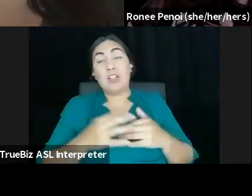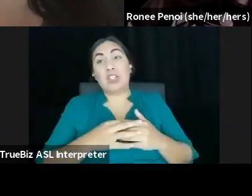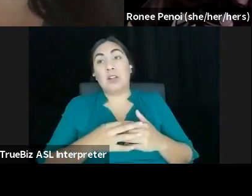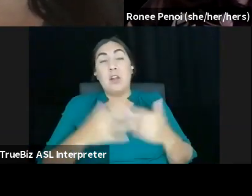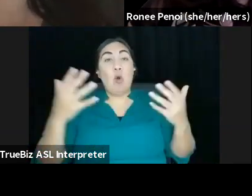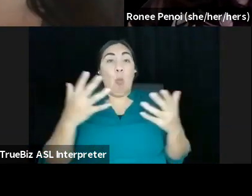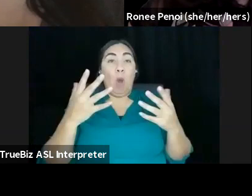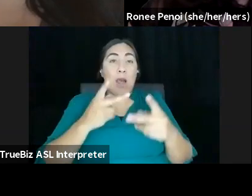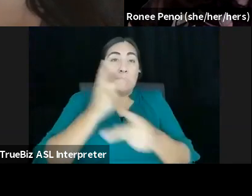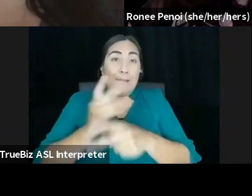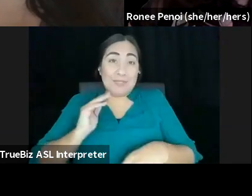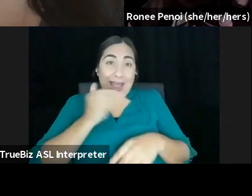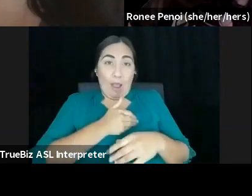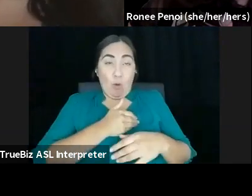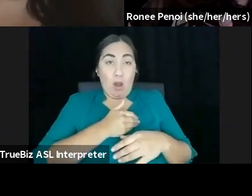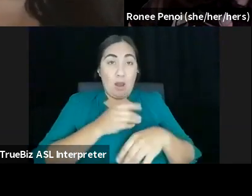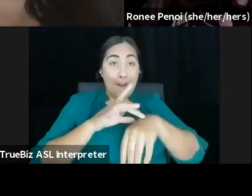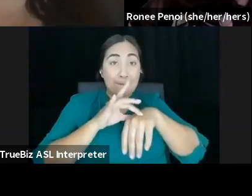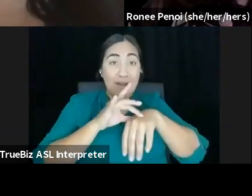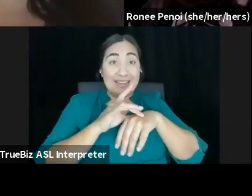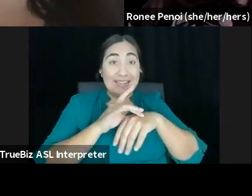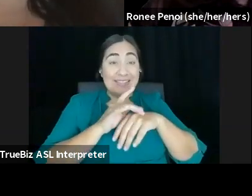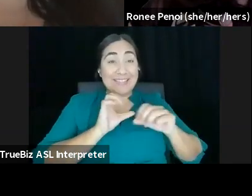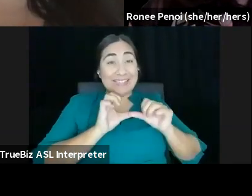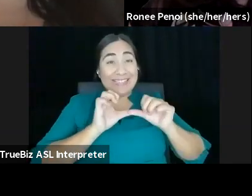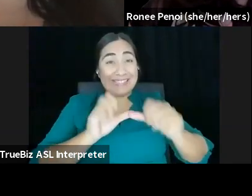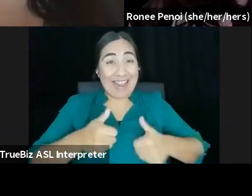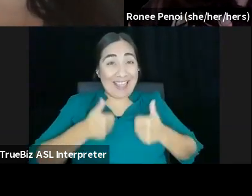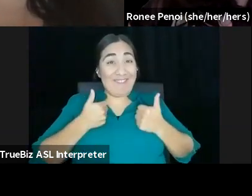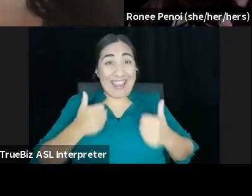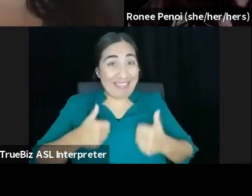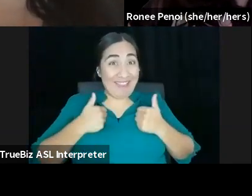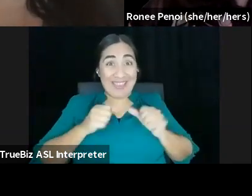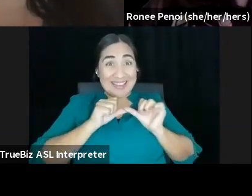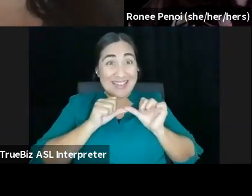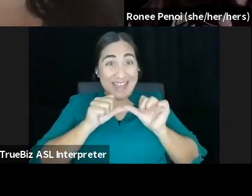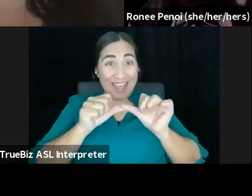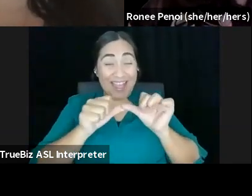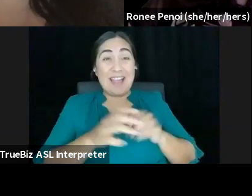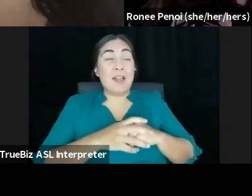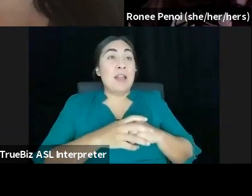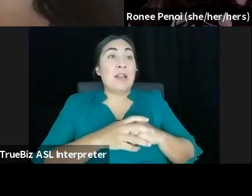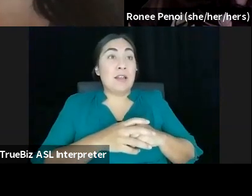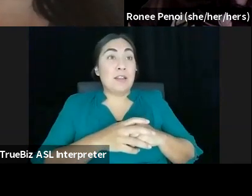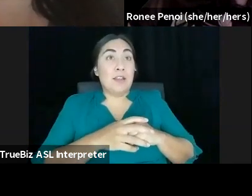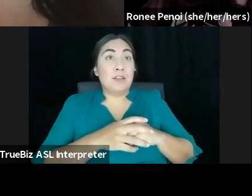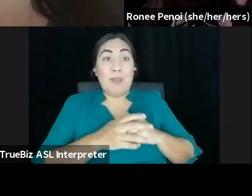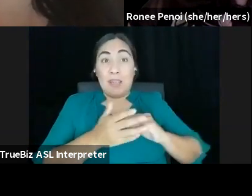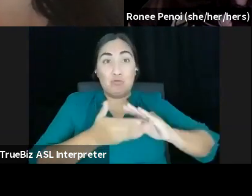planet like living is being stewarded. Um, by human hands and by specifically